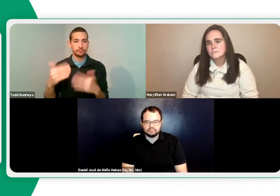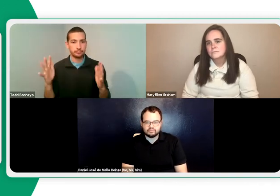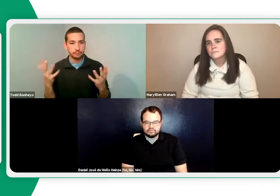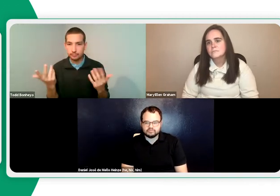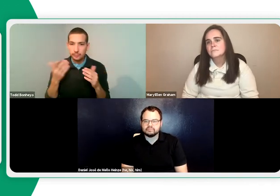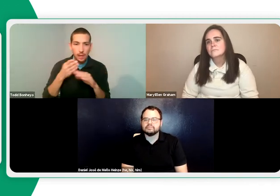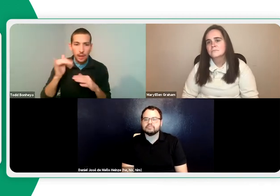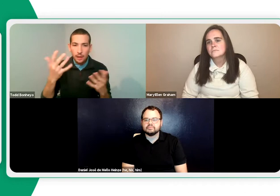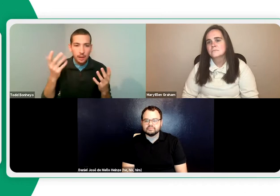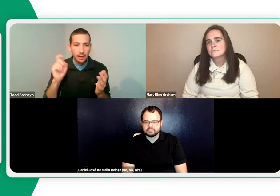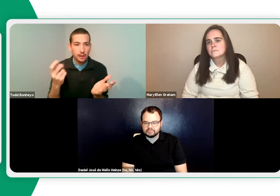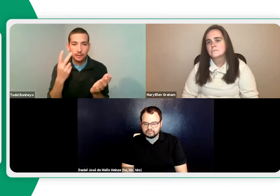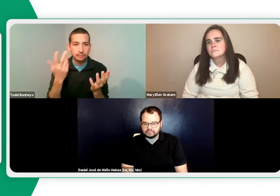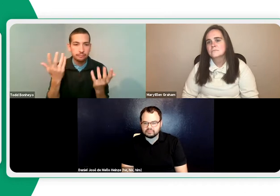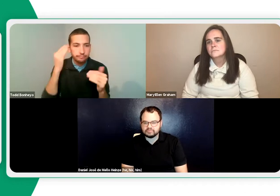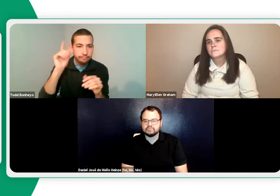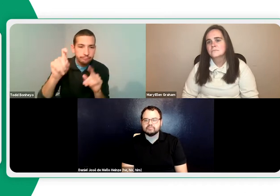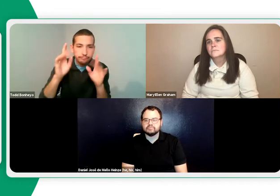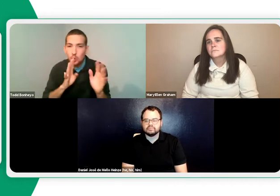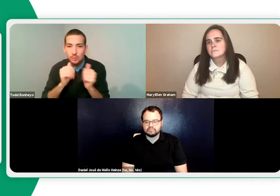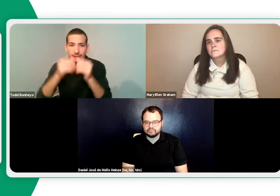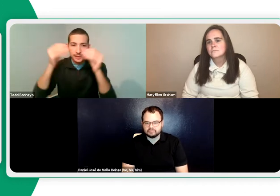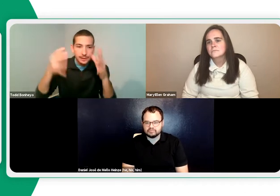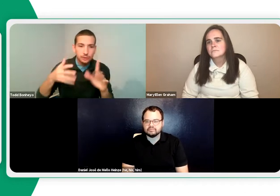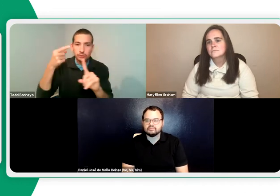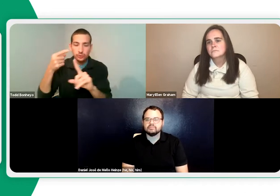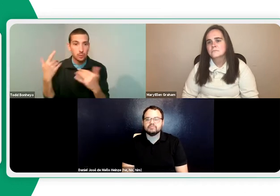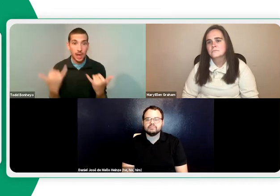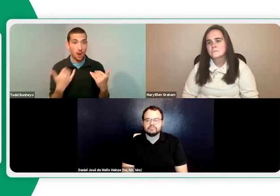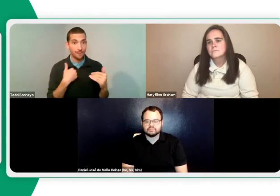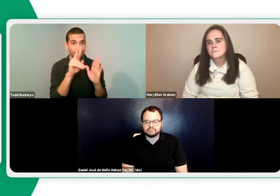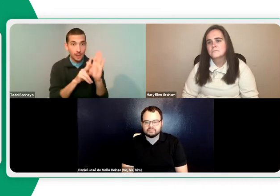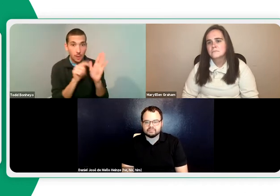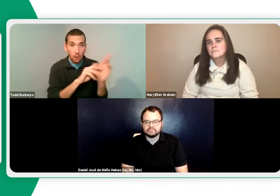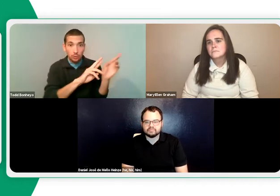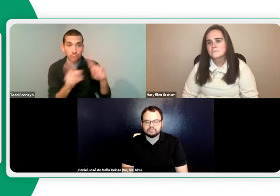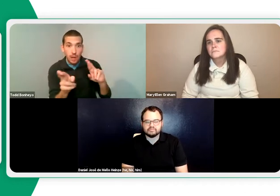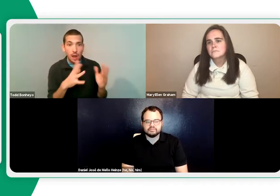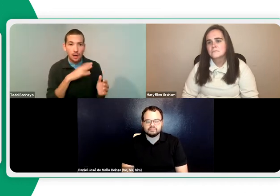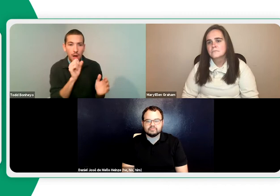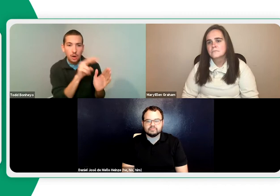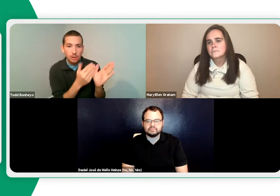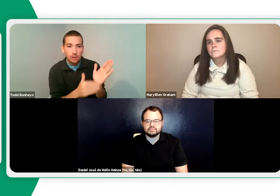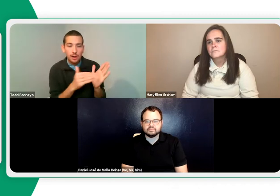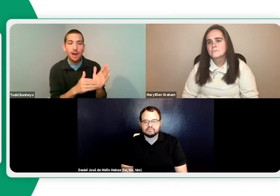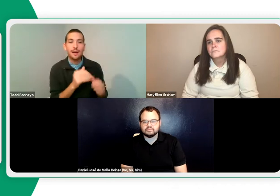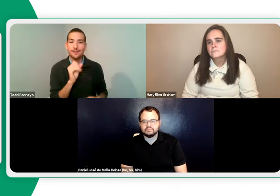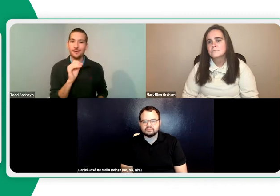-time thing like it is in the physical classroom where if they miss the lecture, it's gone. They have to reach out to the instructor for any follow-up.